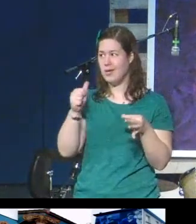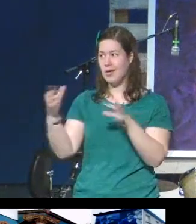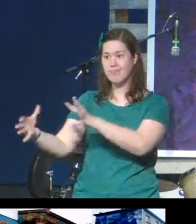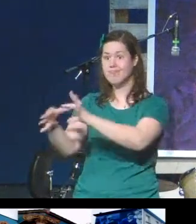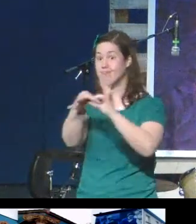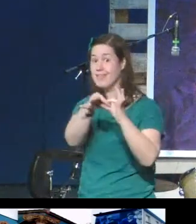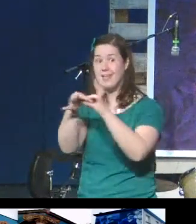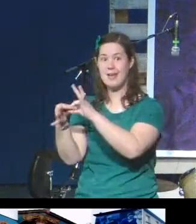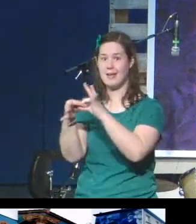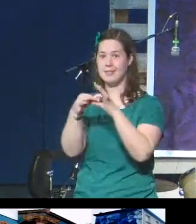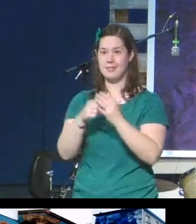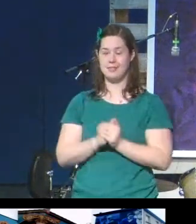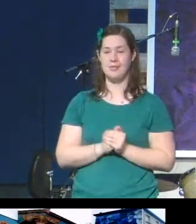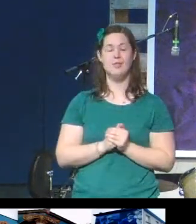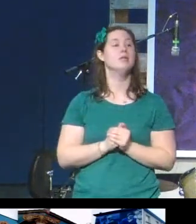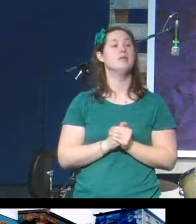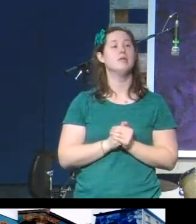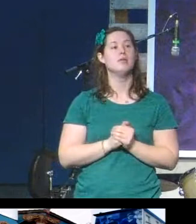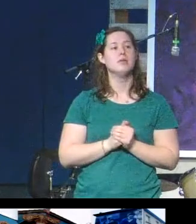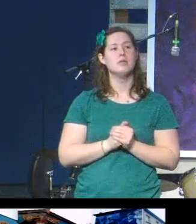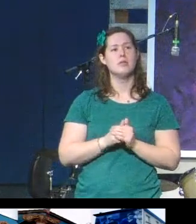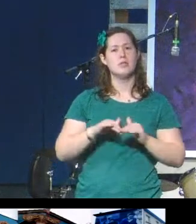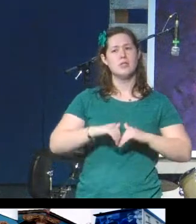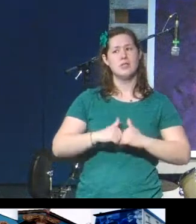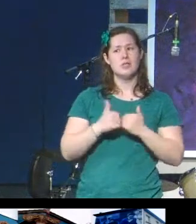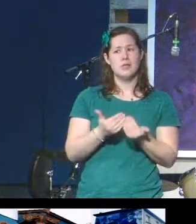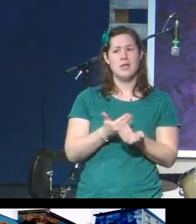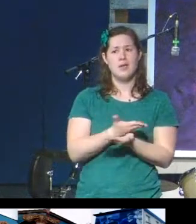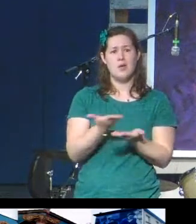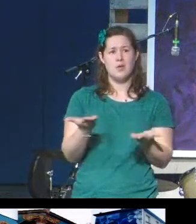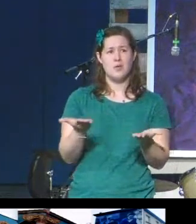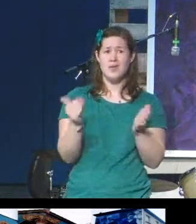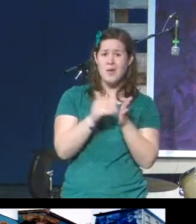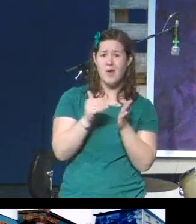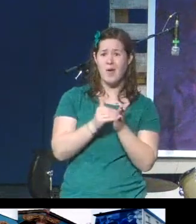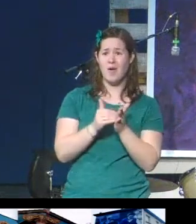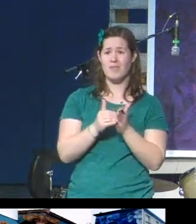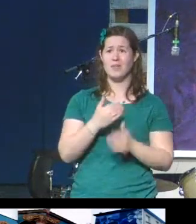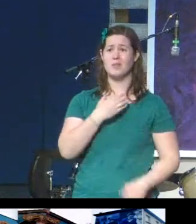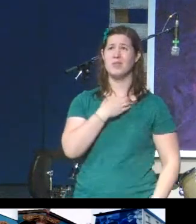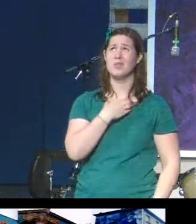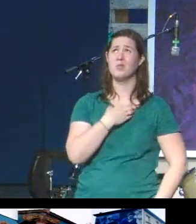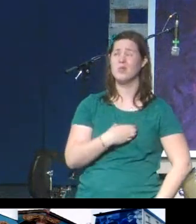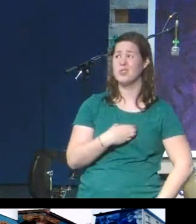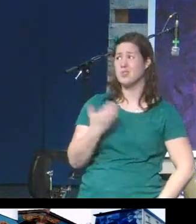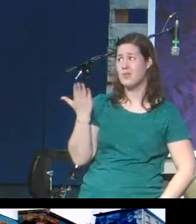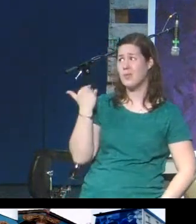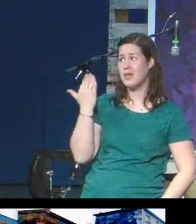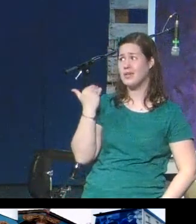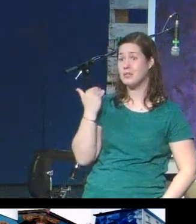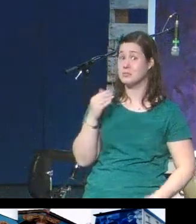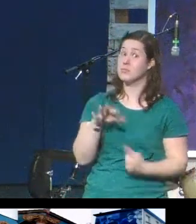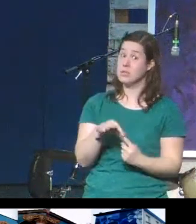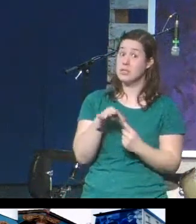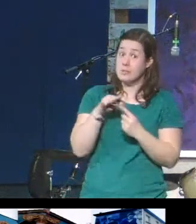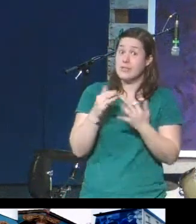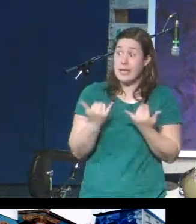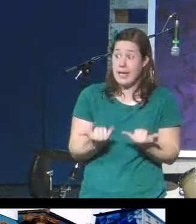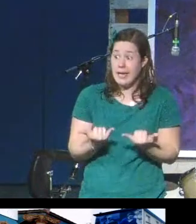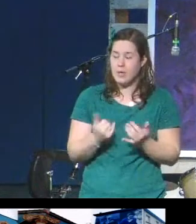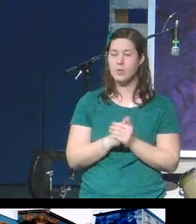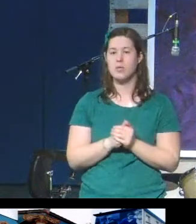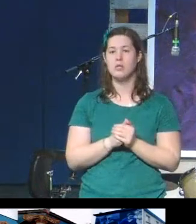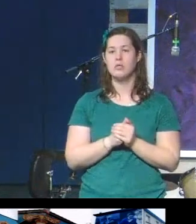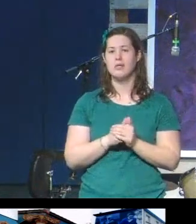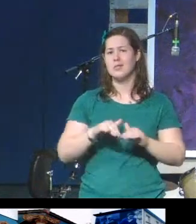How do we often wish for the past? Especially now. How do we consider